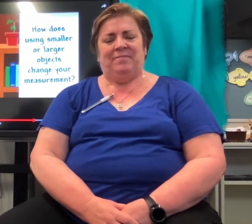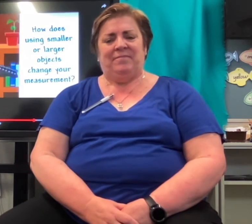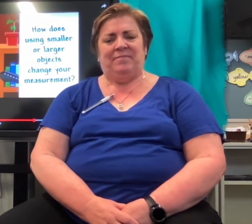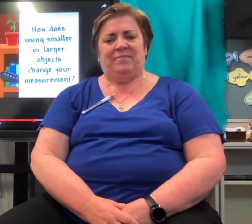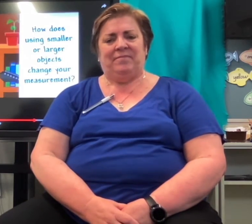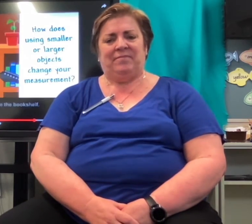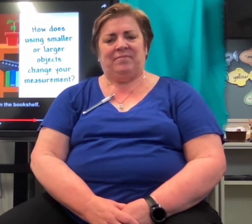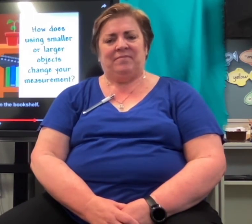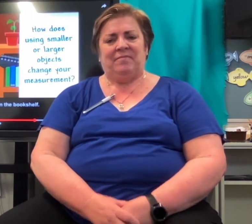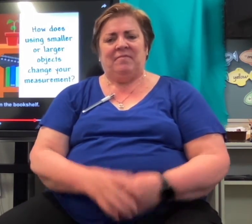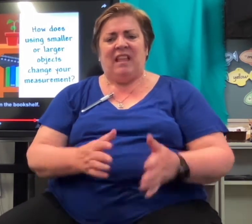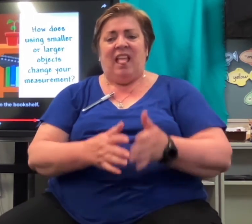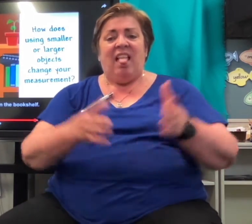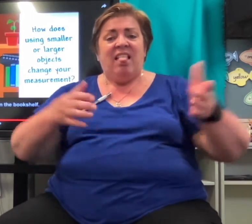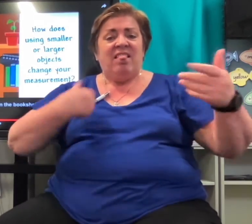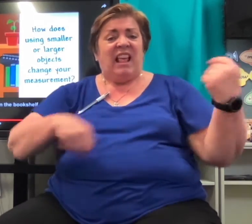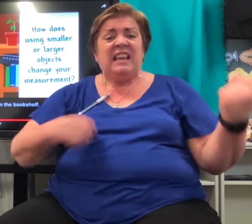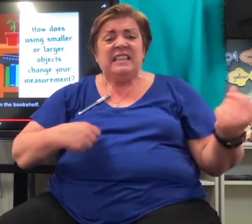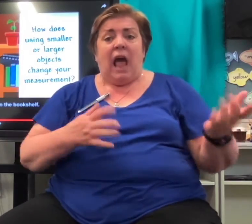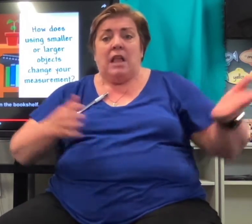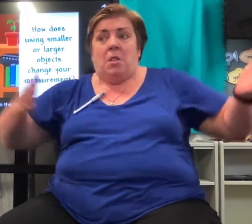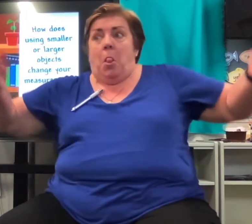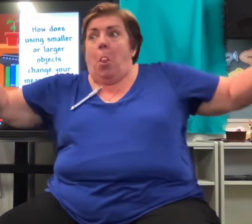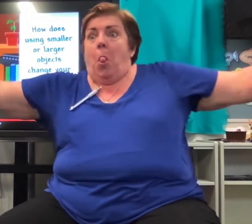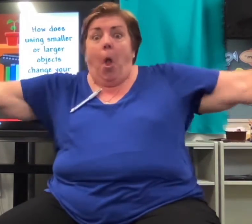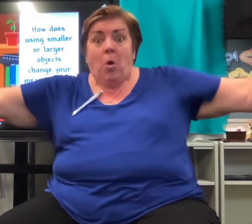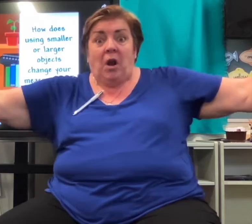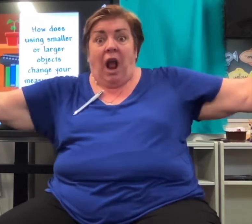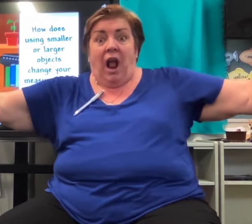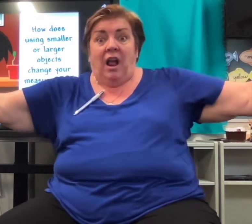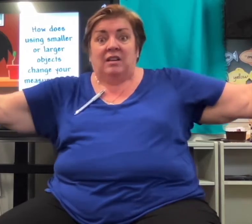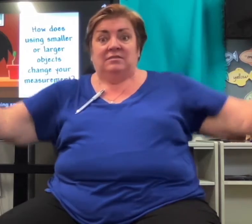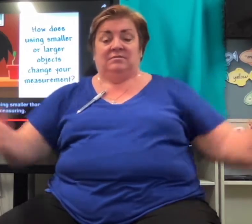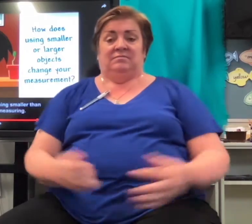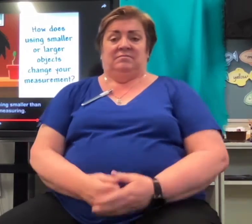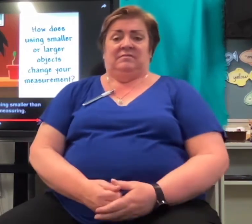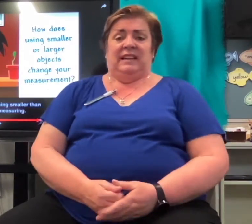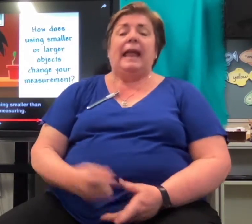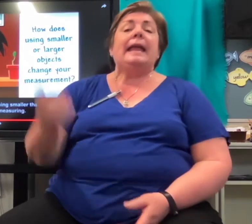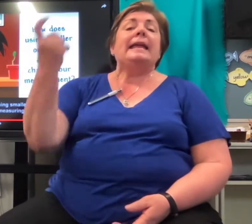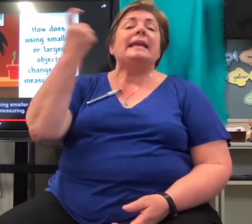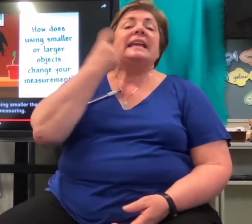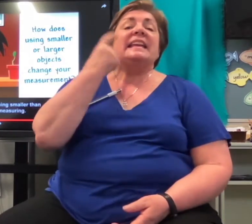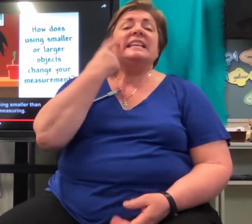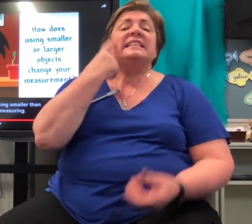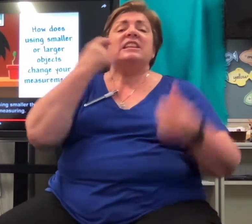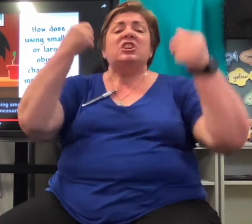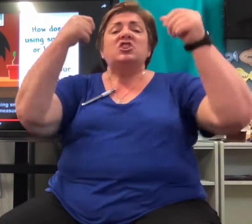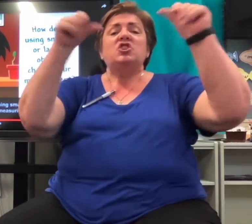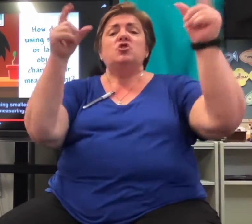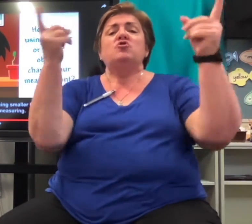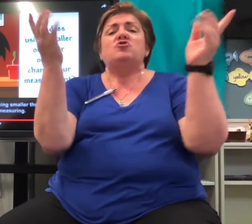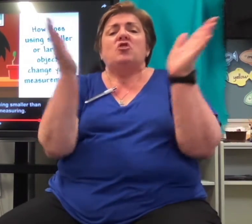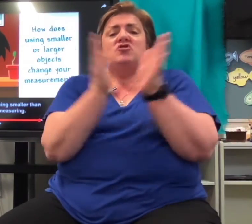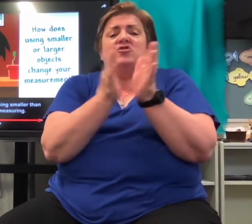The guitar is longer than the bookshelf. It's easier to use something smaller than the object you're measuring.